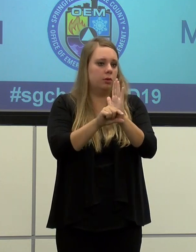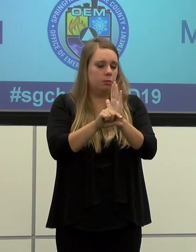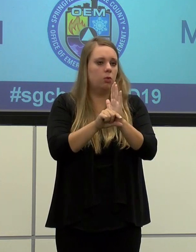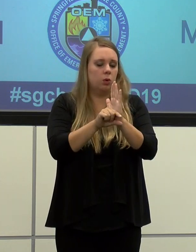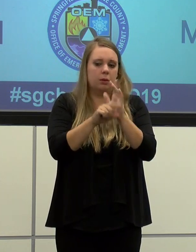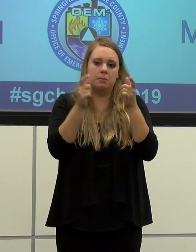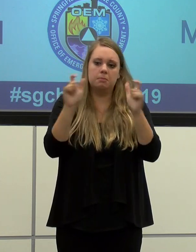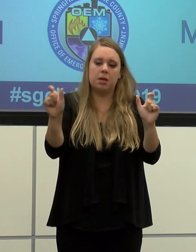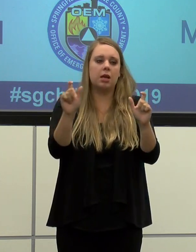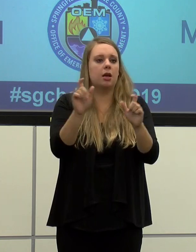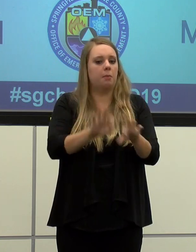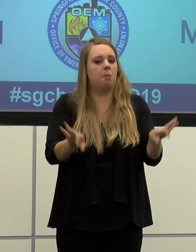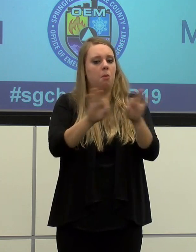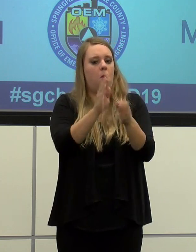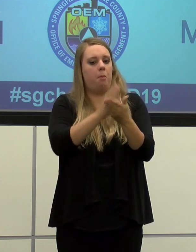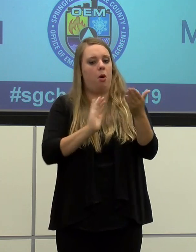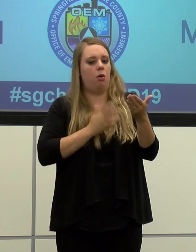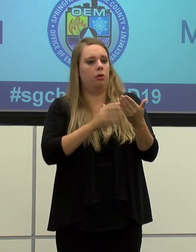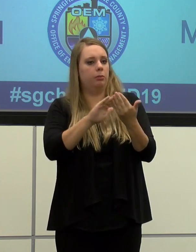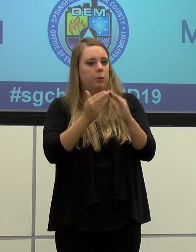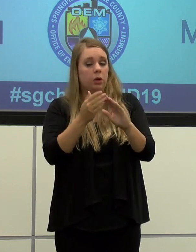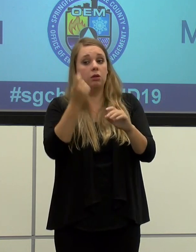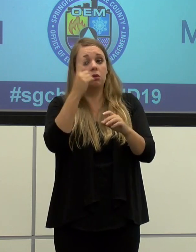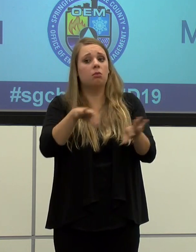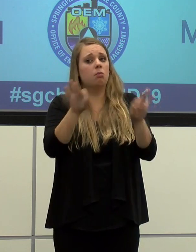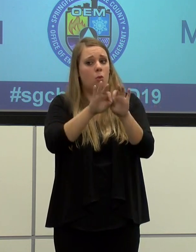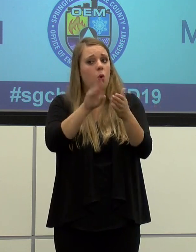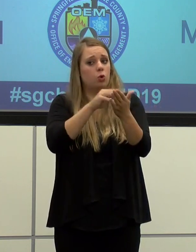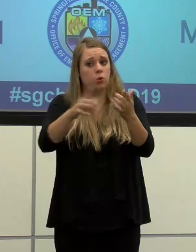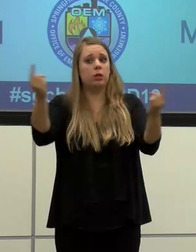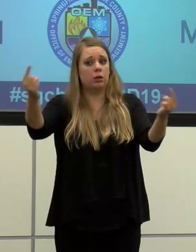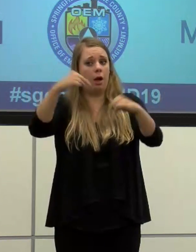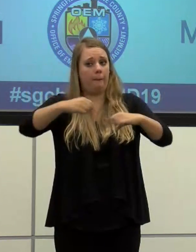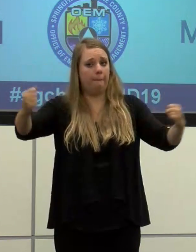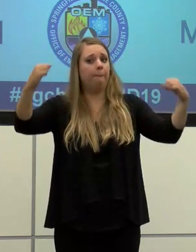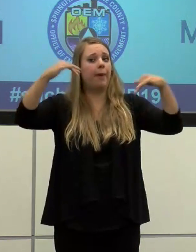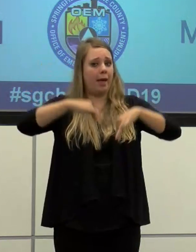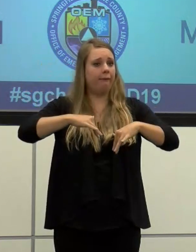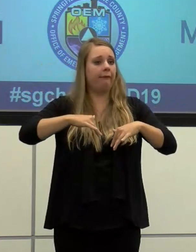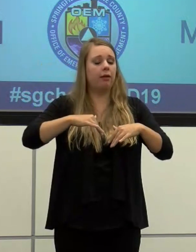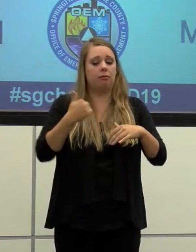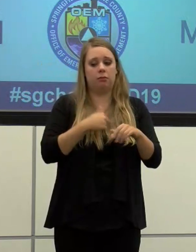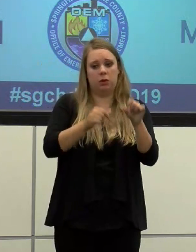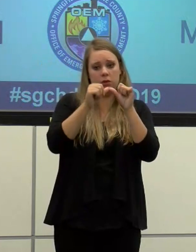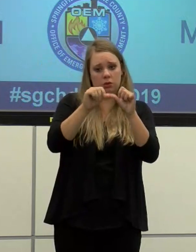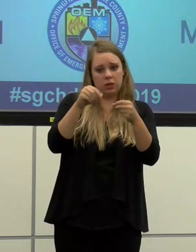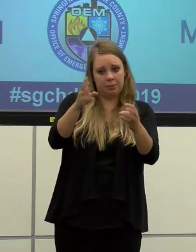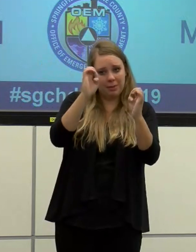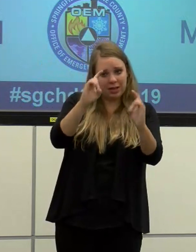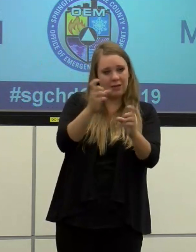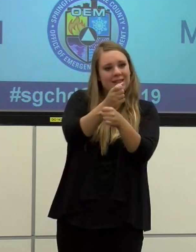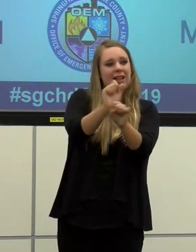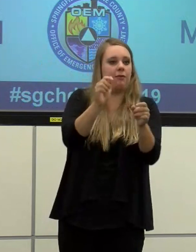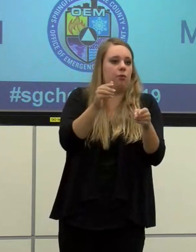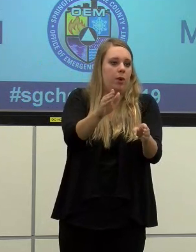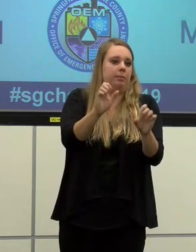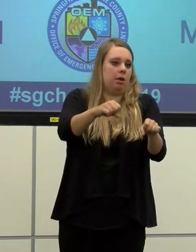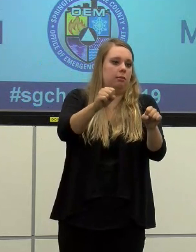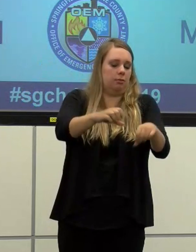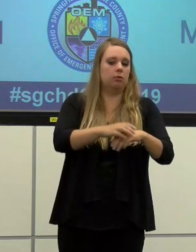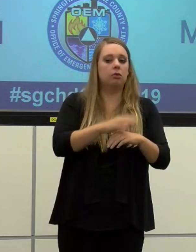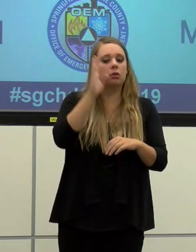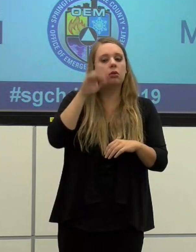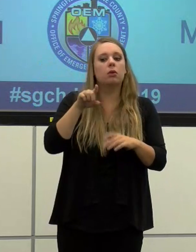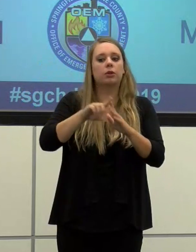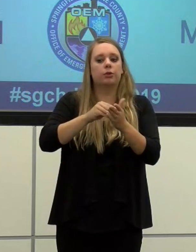of our community. So it's important we get these students back and that we continue to educate them in a safe manner. And I know